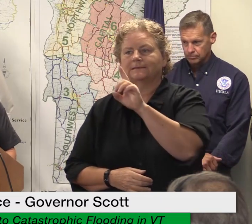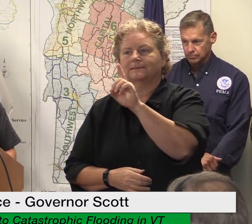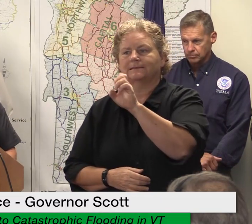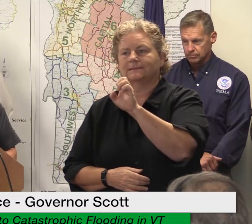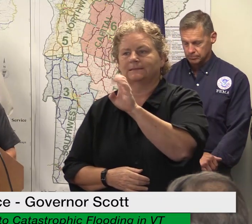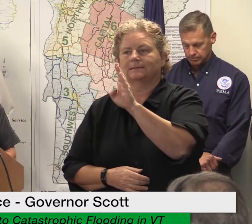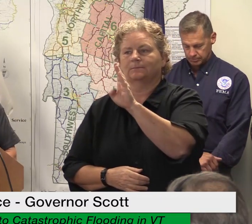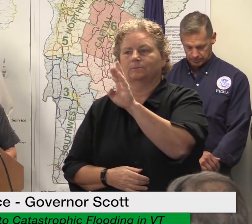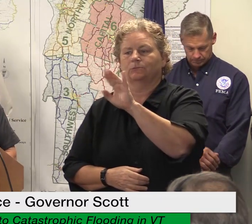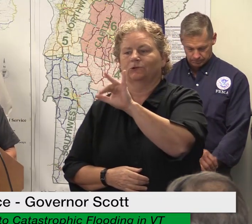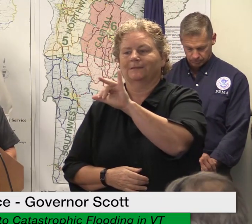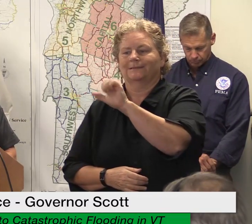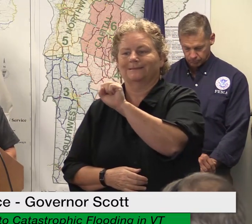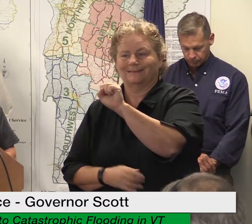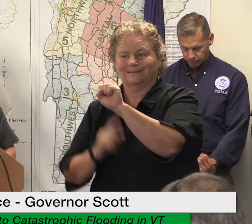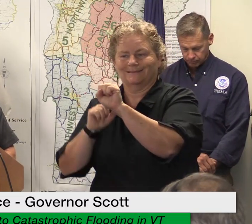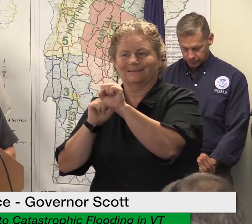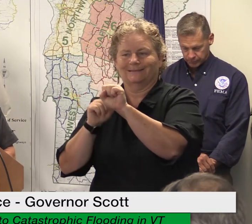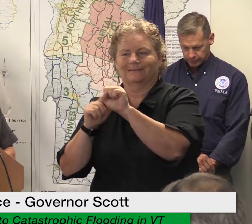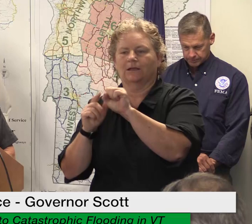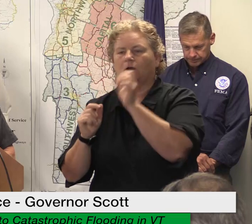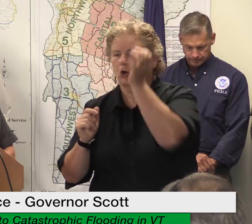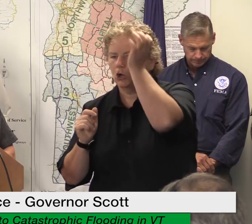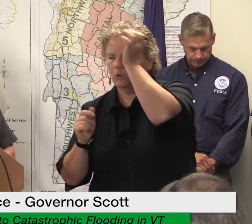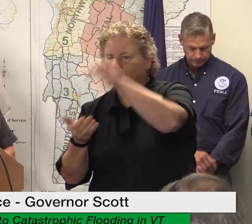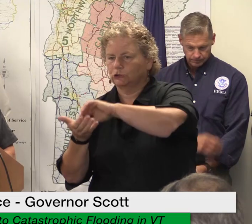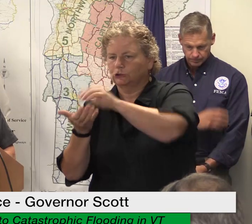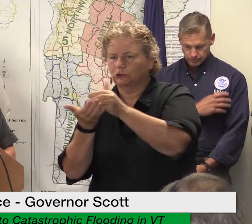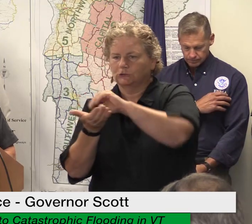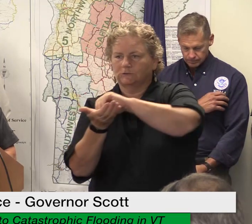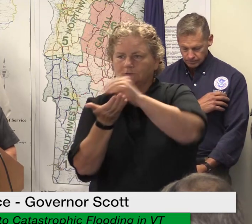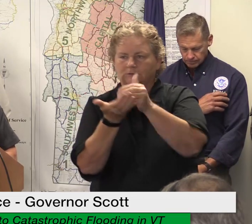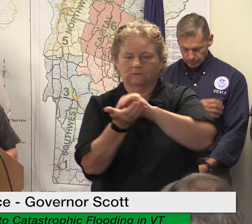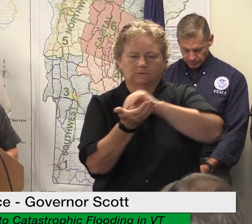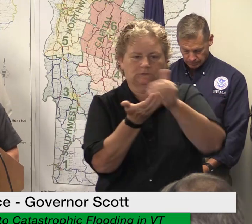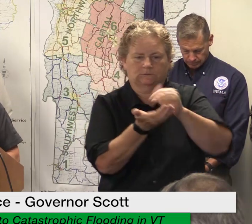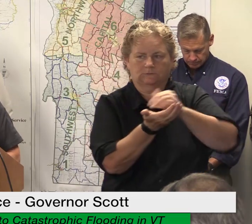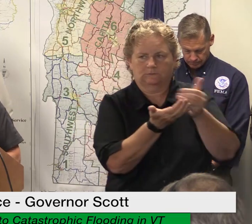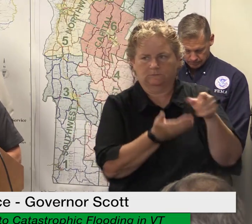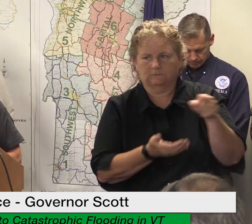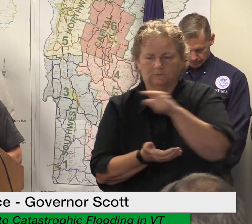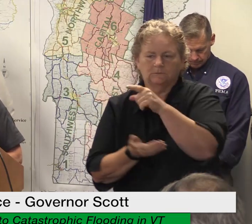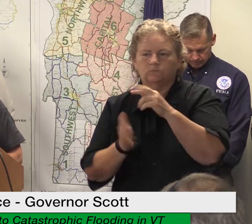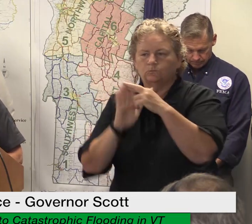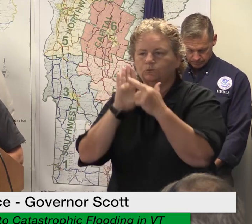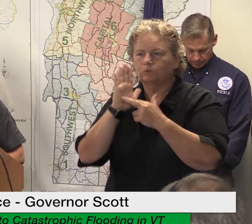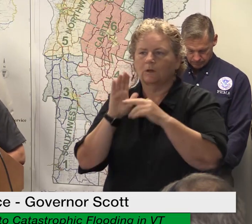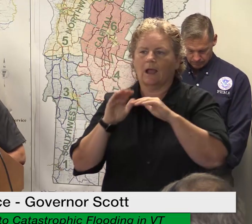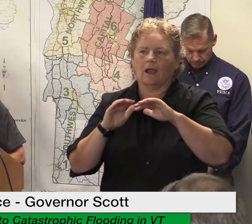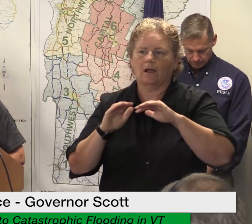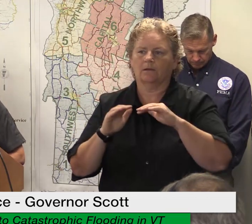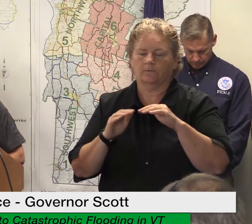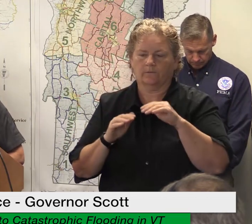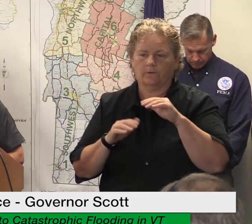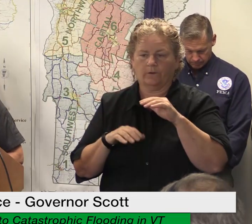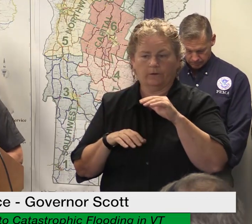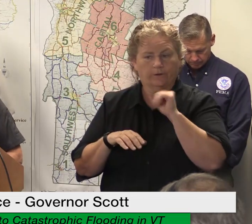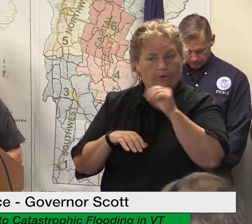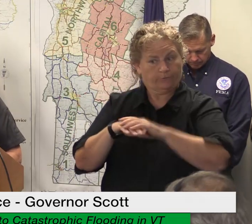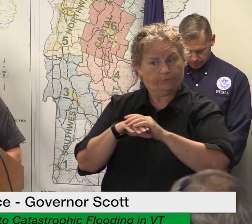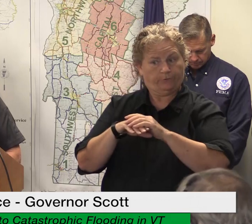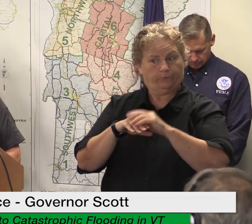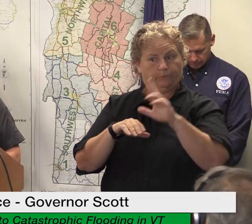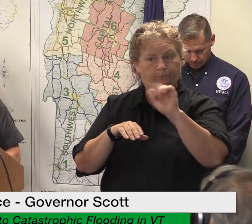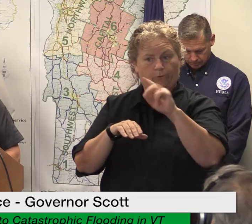will echo just briefly what the governor said about getting your debris to the right-of-way as soon as possible within 10 feet of the right-of-way